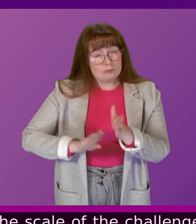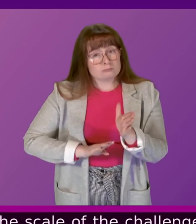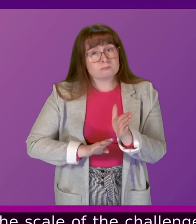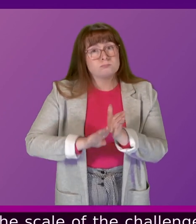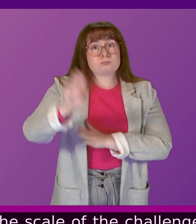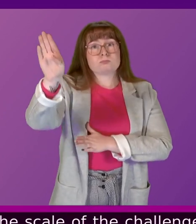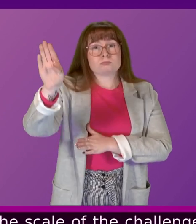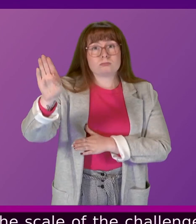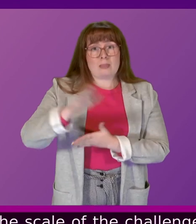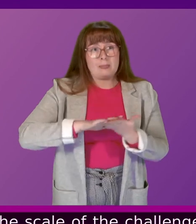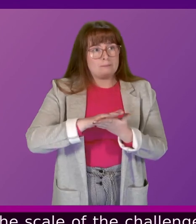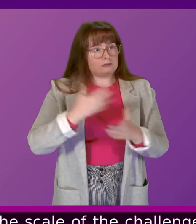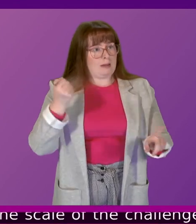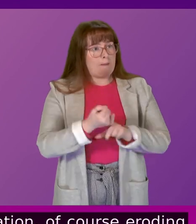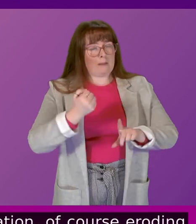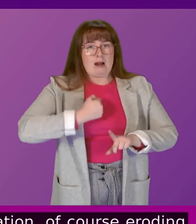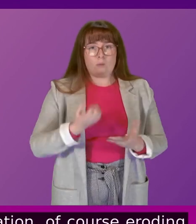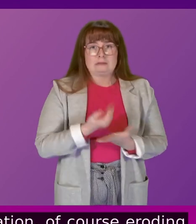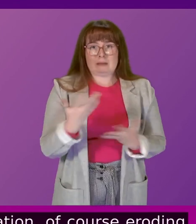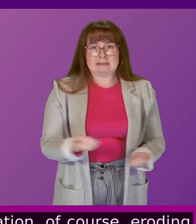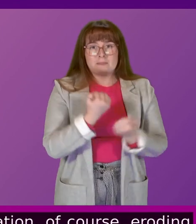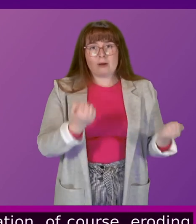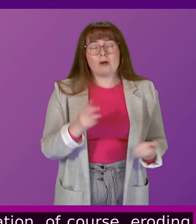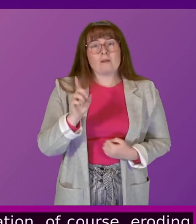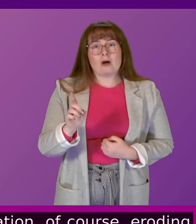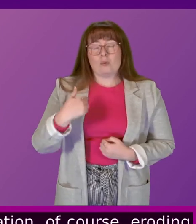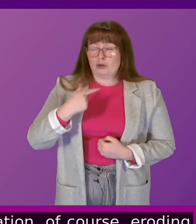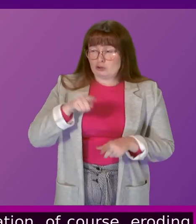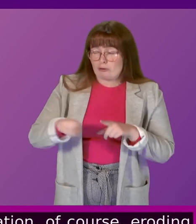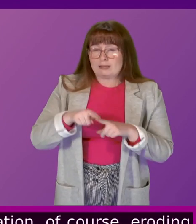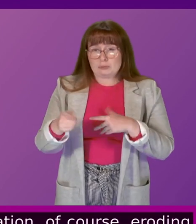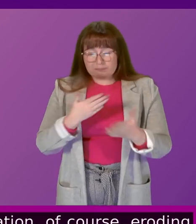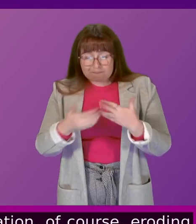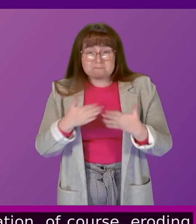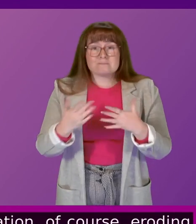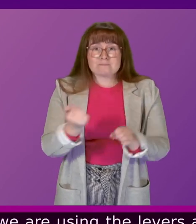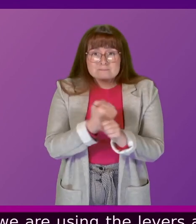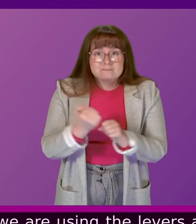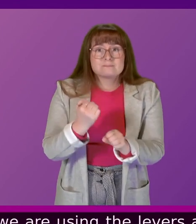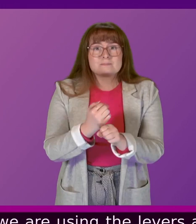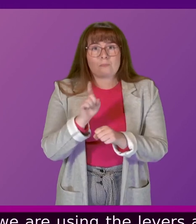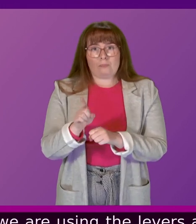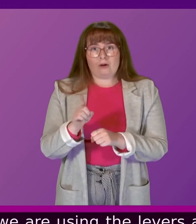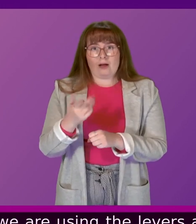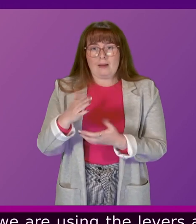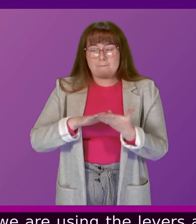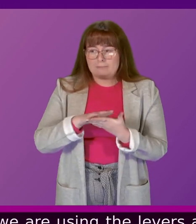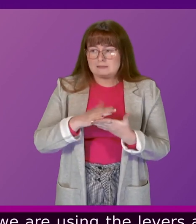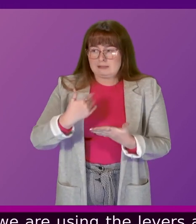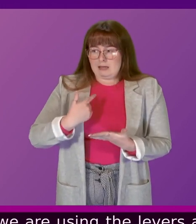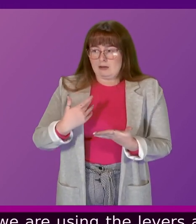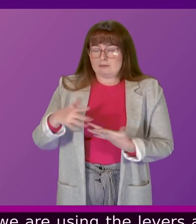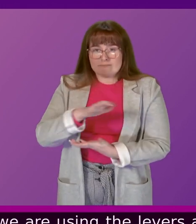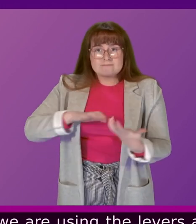spending power. And whilst we're using the levers at our disposal, this does hinder our response to the current economic